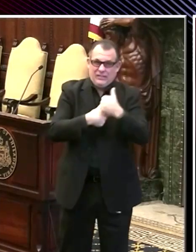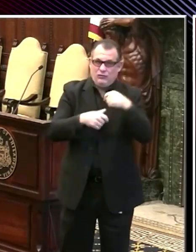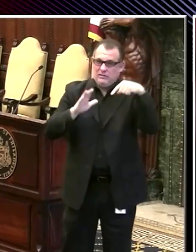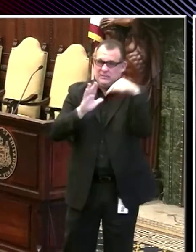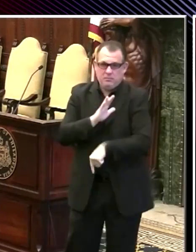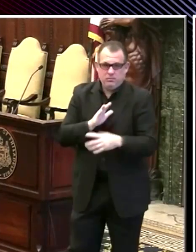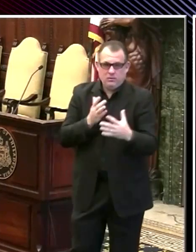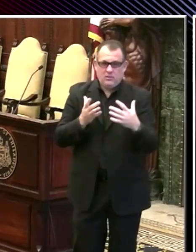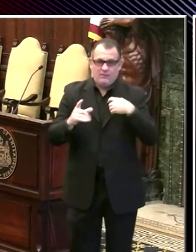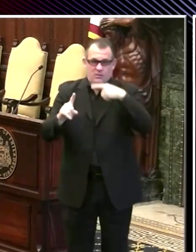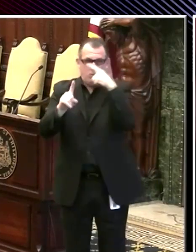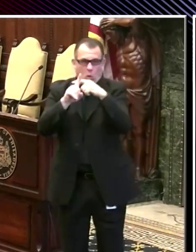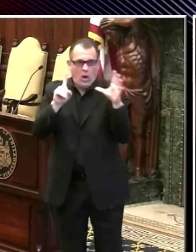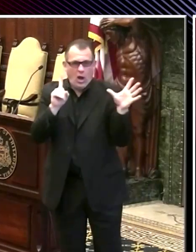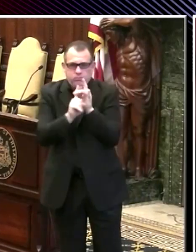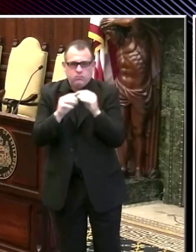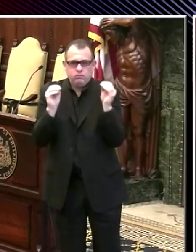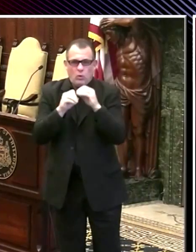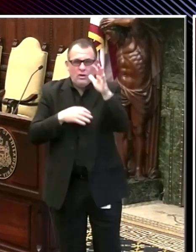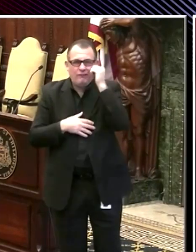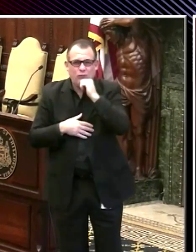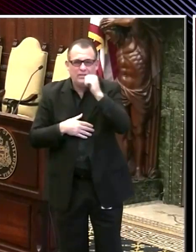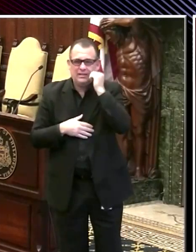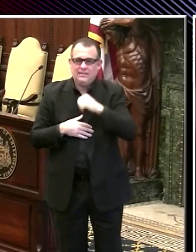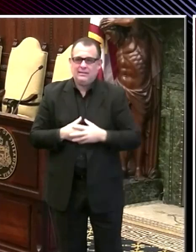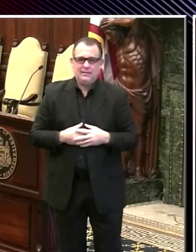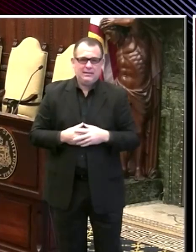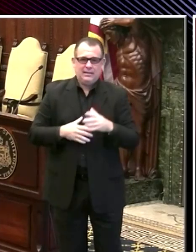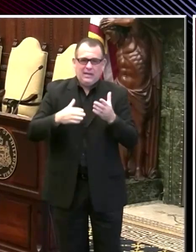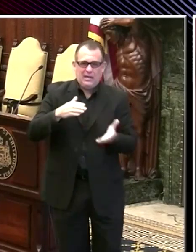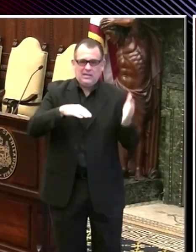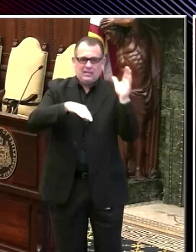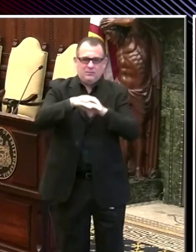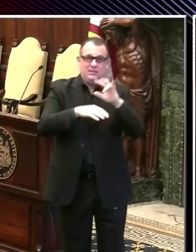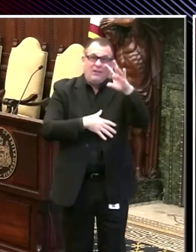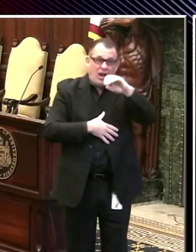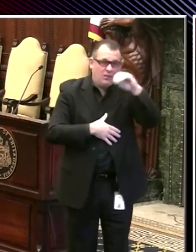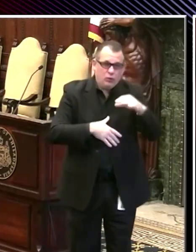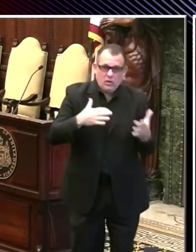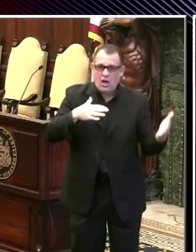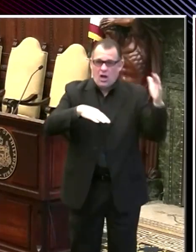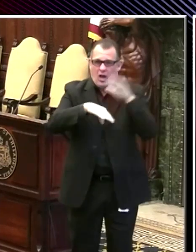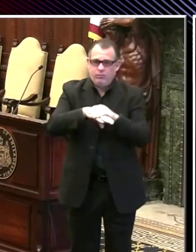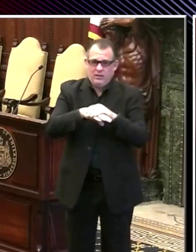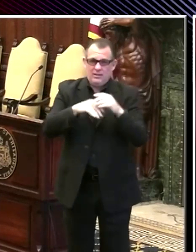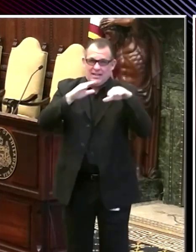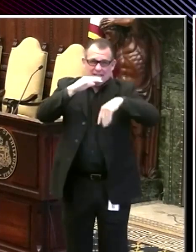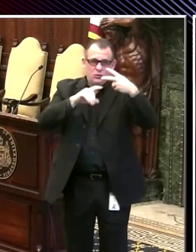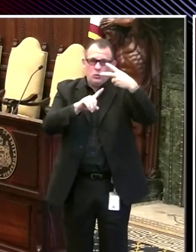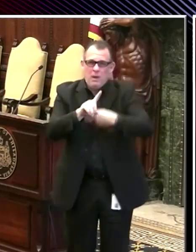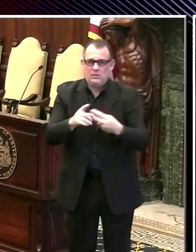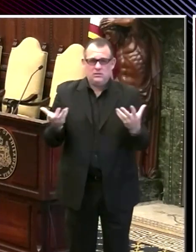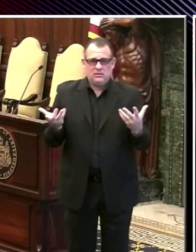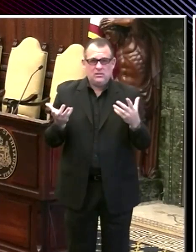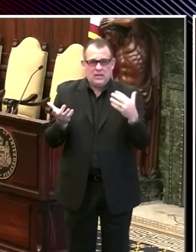positive cases of COVID-19 per day in Philadelphia has jumped at least 700 percent in less than two months. Let me repeat that. That's